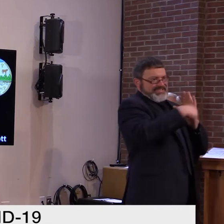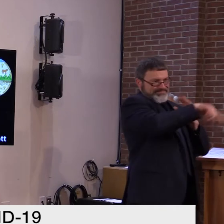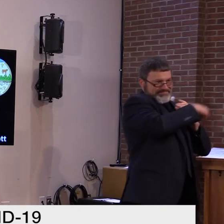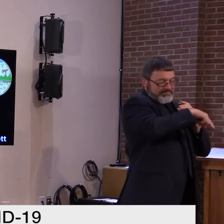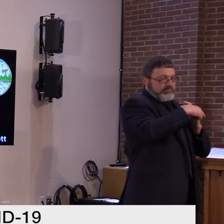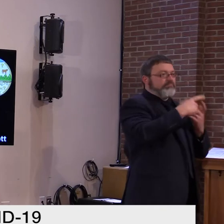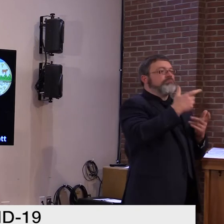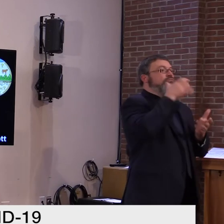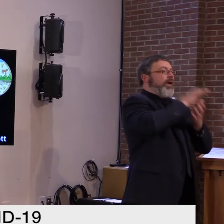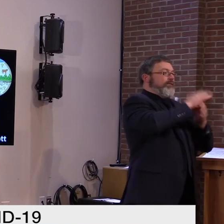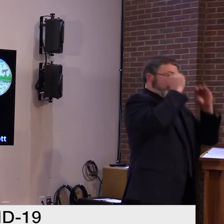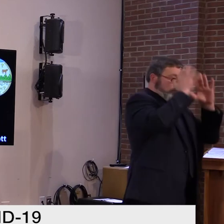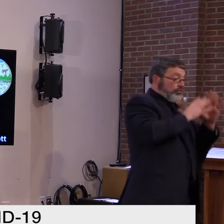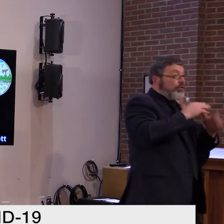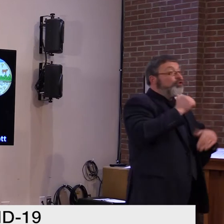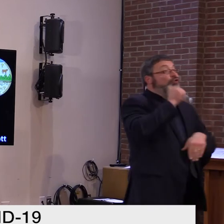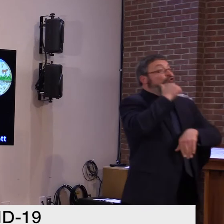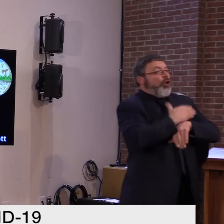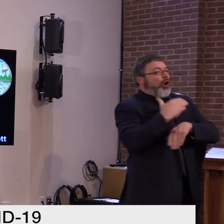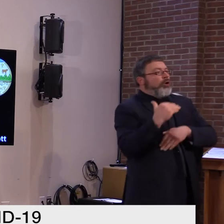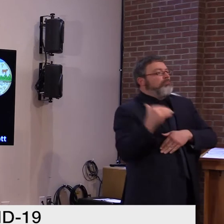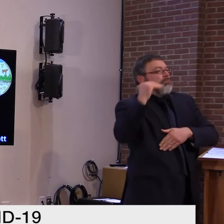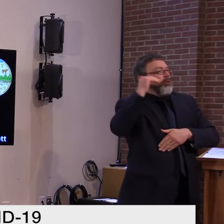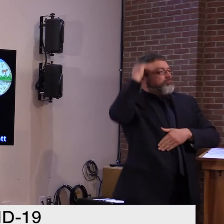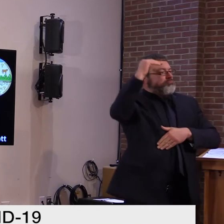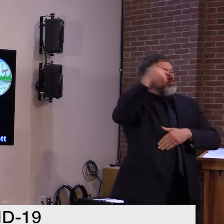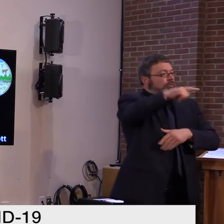devastating an outbreak among patients there could be.